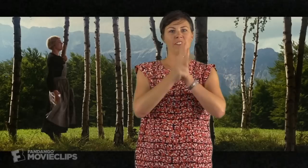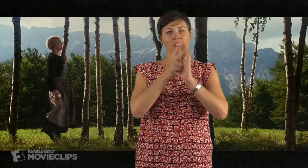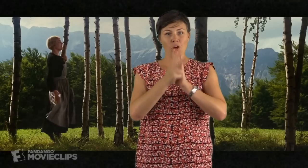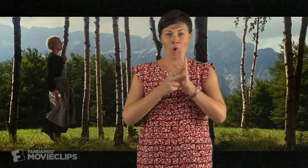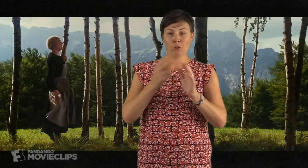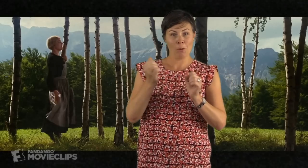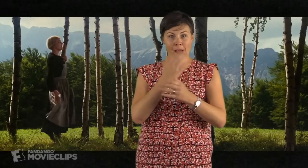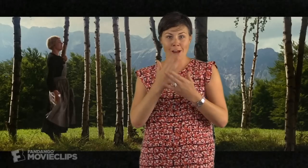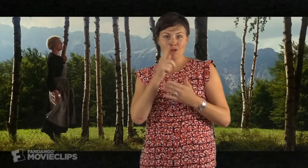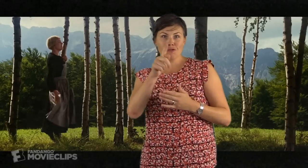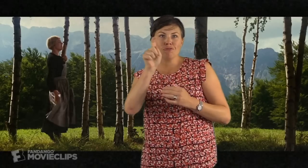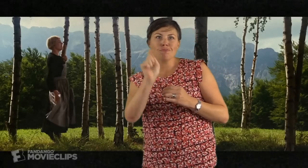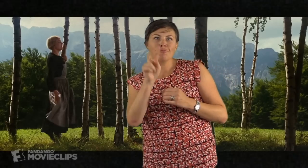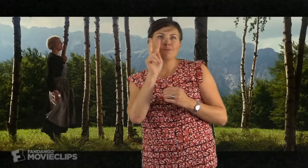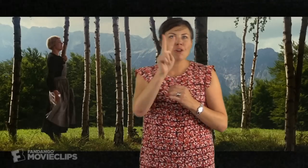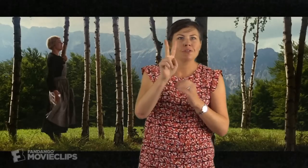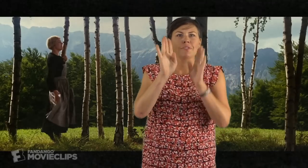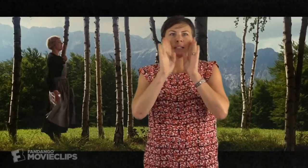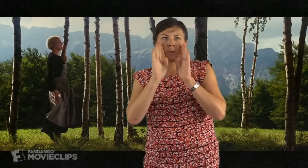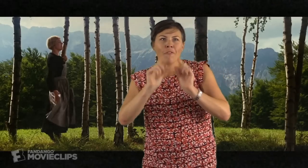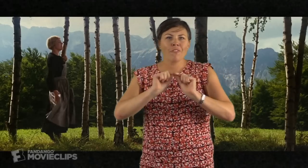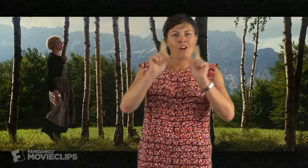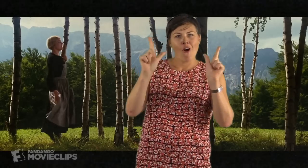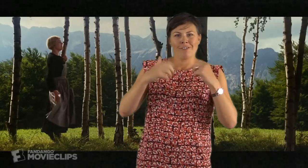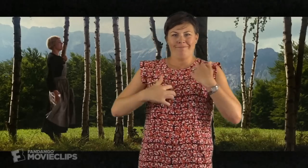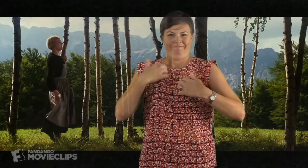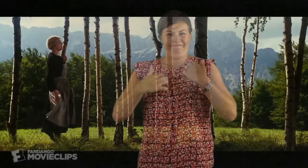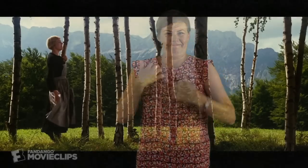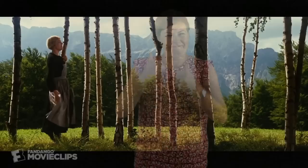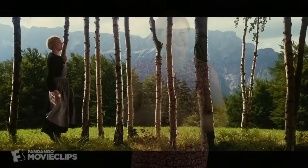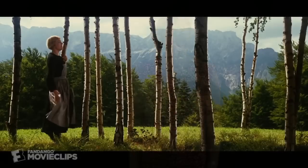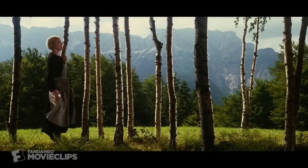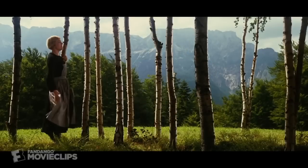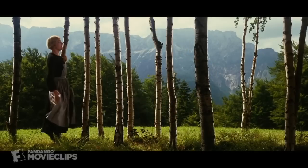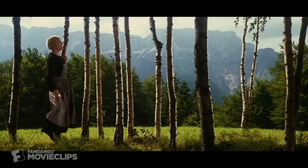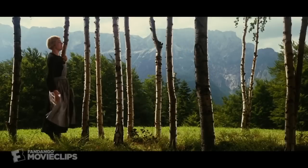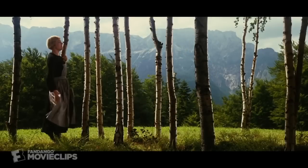music, The alive and the sing. true.